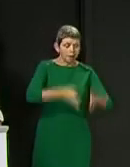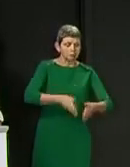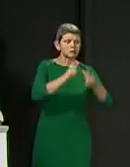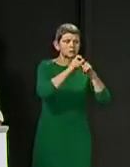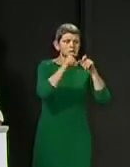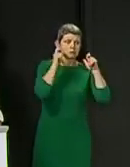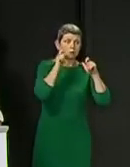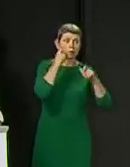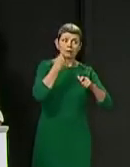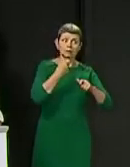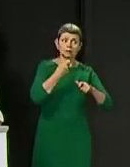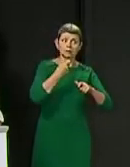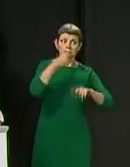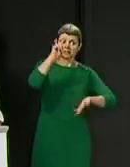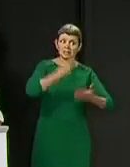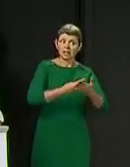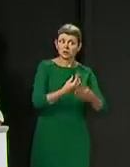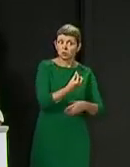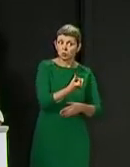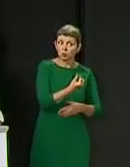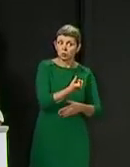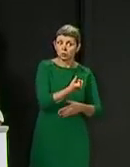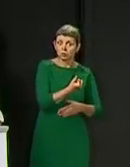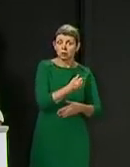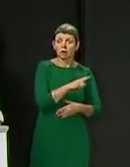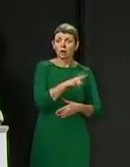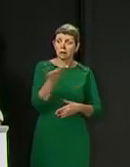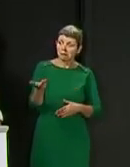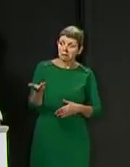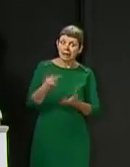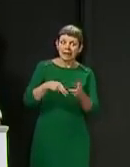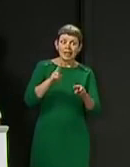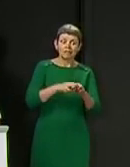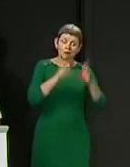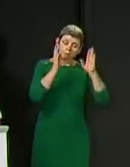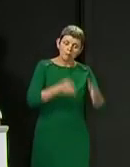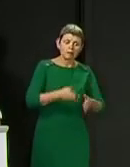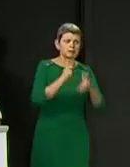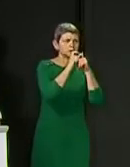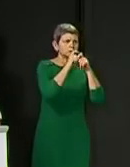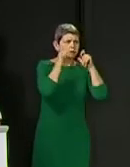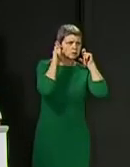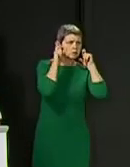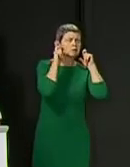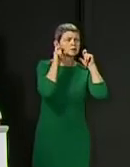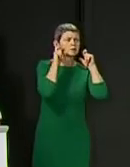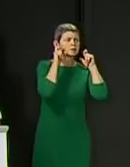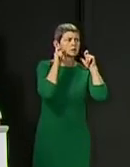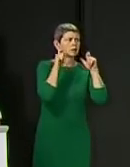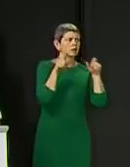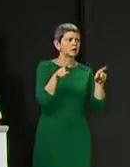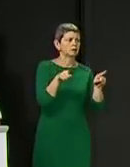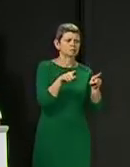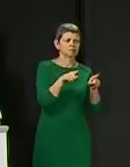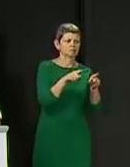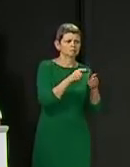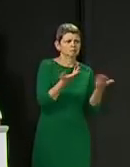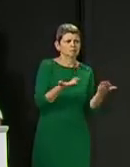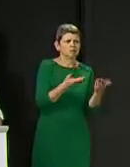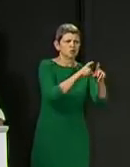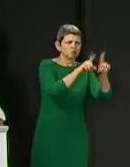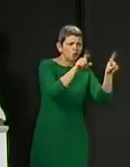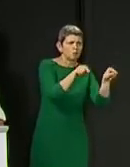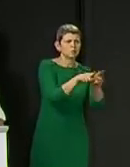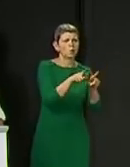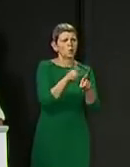sooner? And to the Chief Constable, if we got to a stage where it was mandatory to wear face coverings in places like shops, how